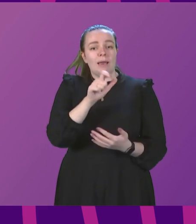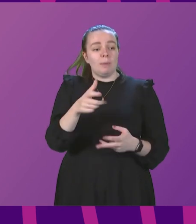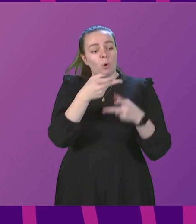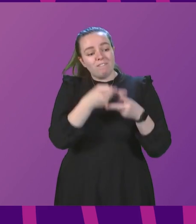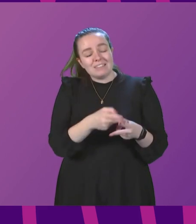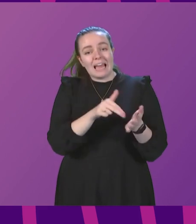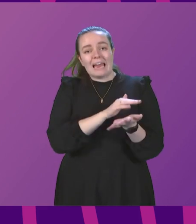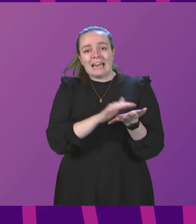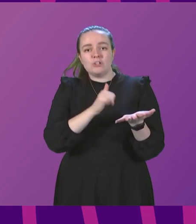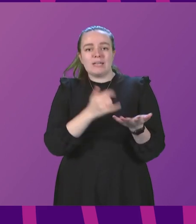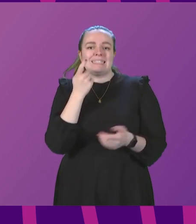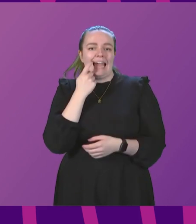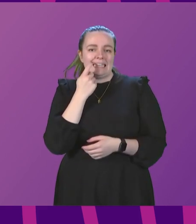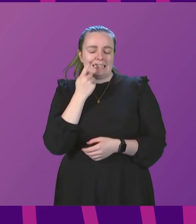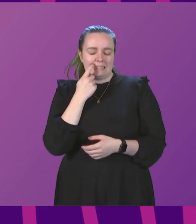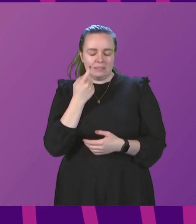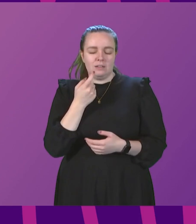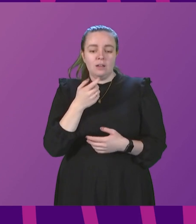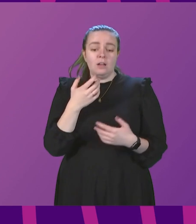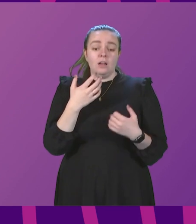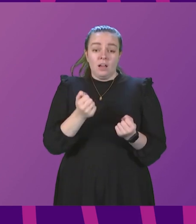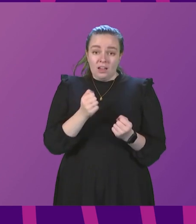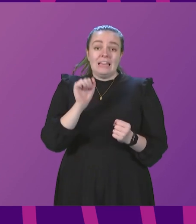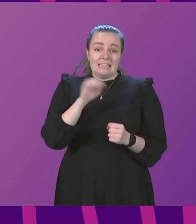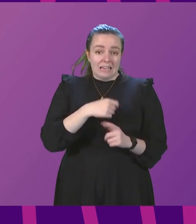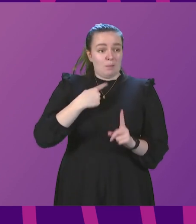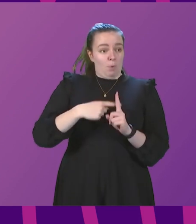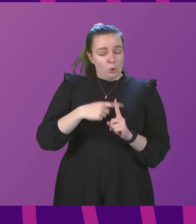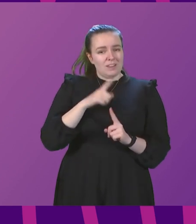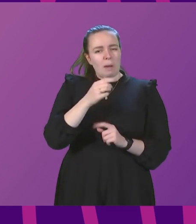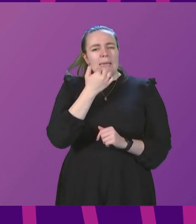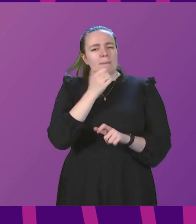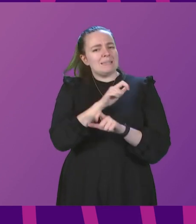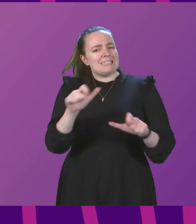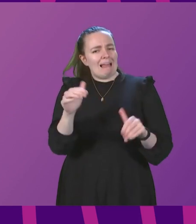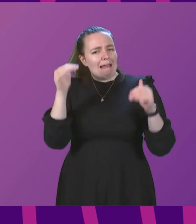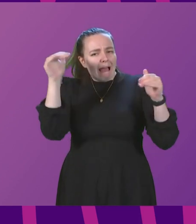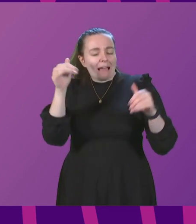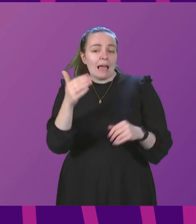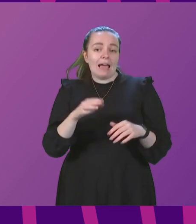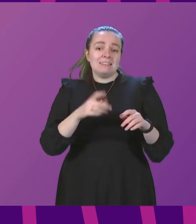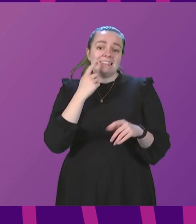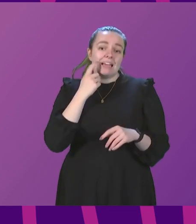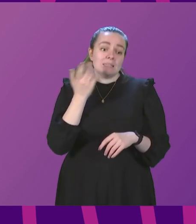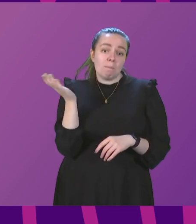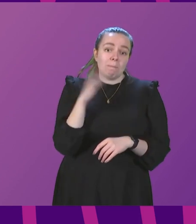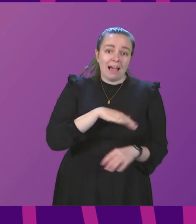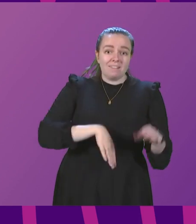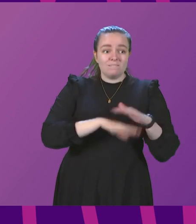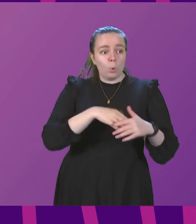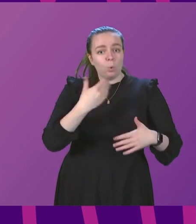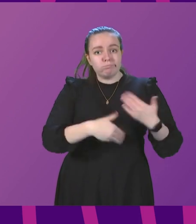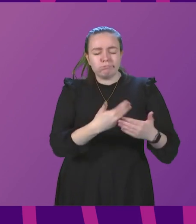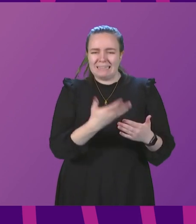NHS dentists. While there is cause for optimism, the number of COVID cases remain high and full resumption of dental services needs a cautious approach.